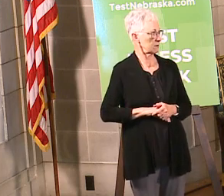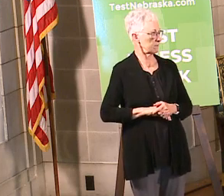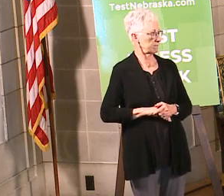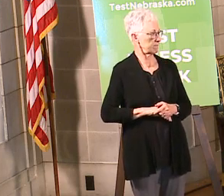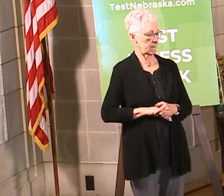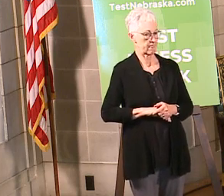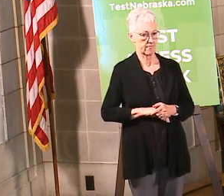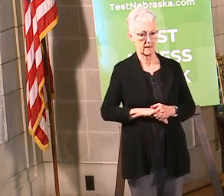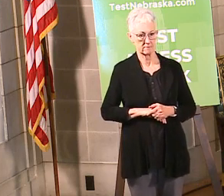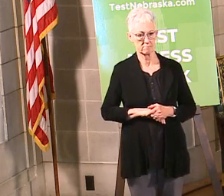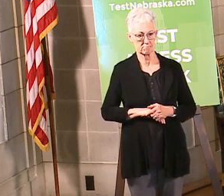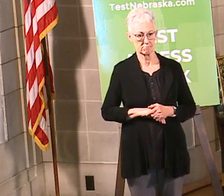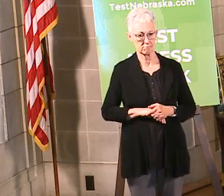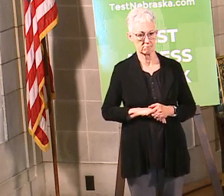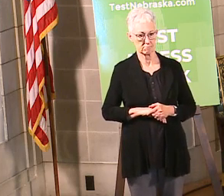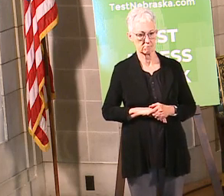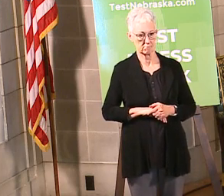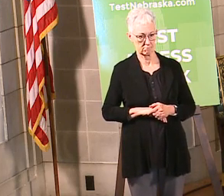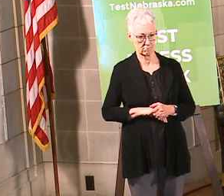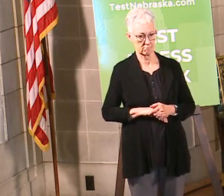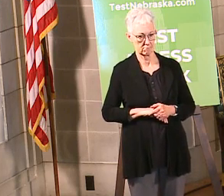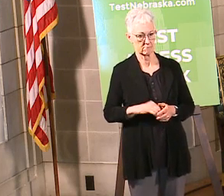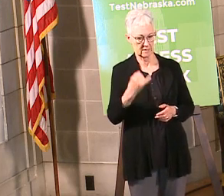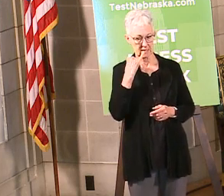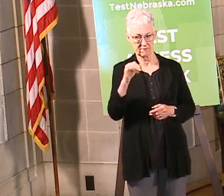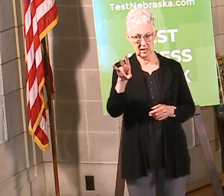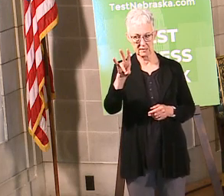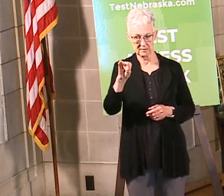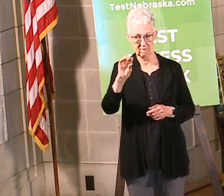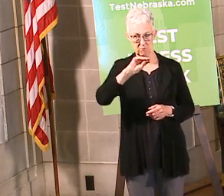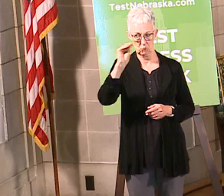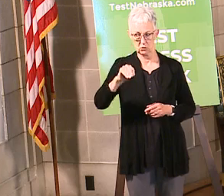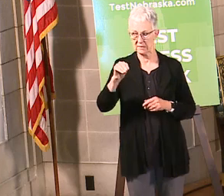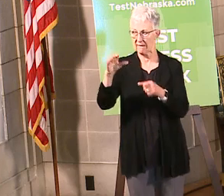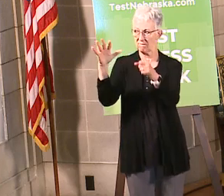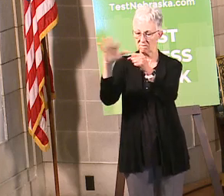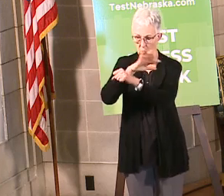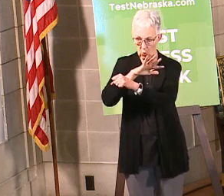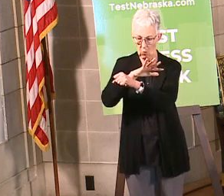exactly yeah